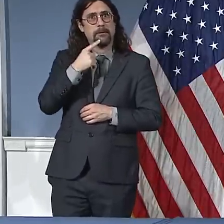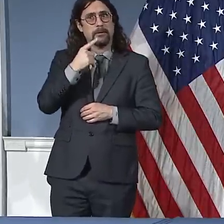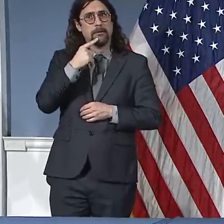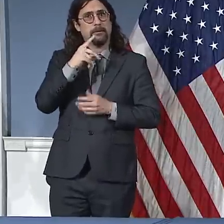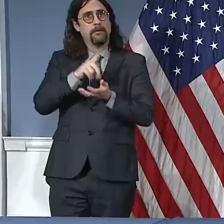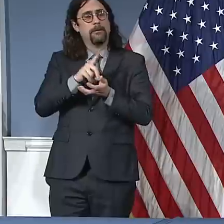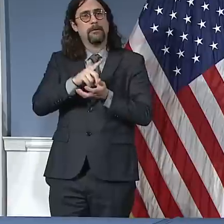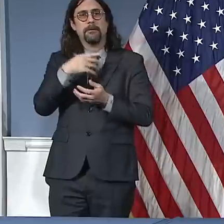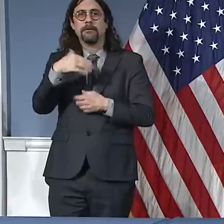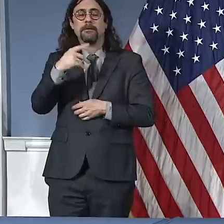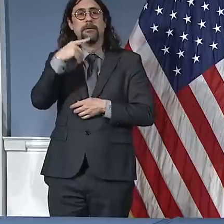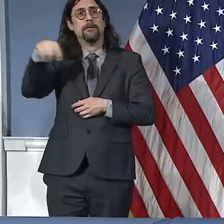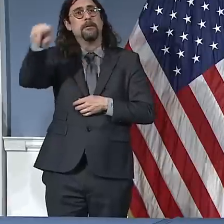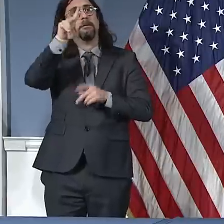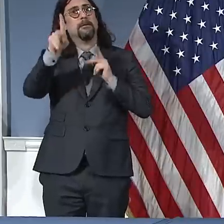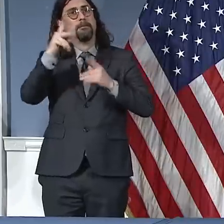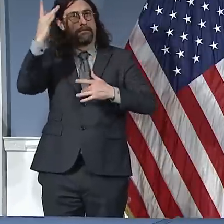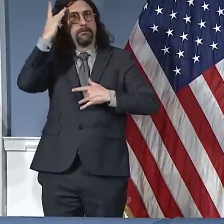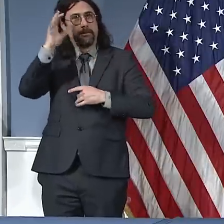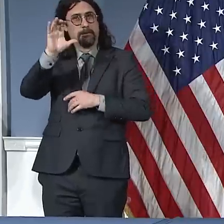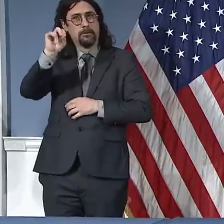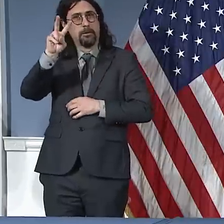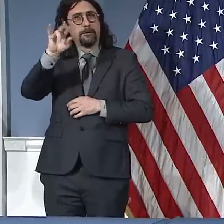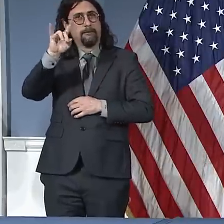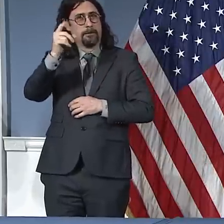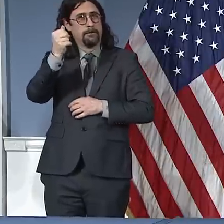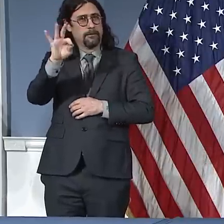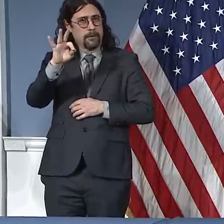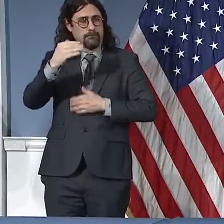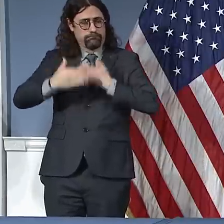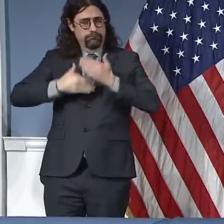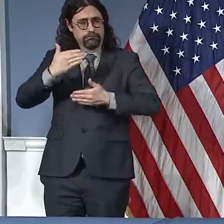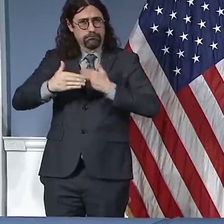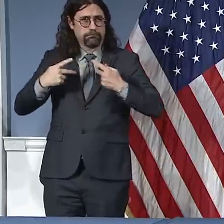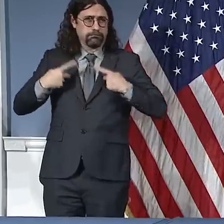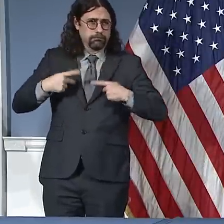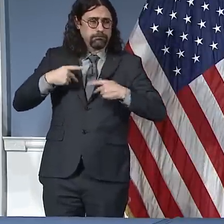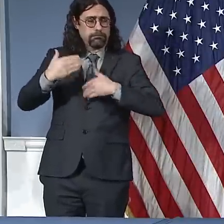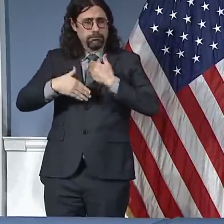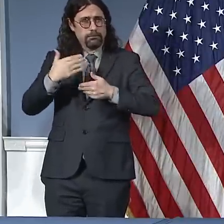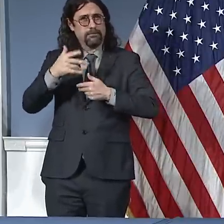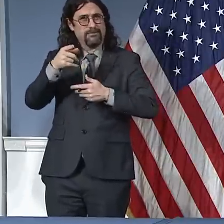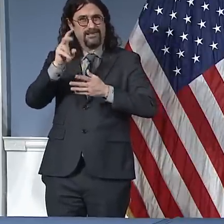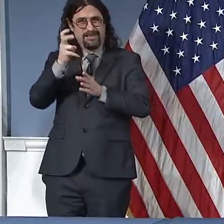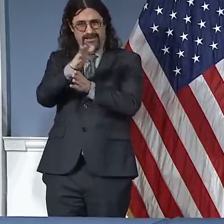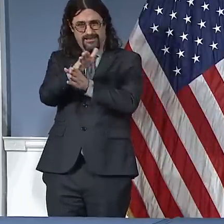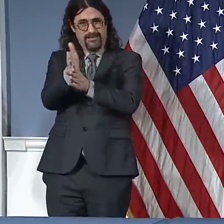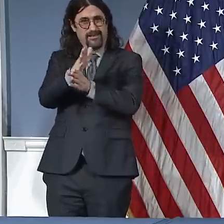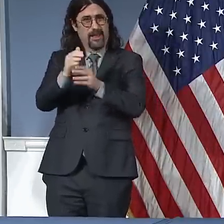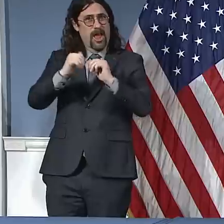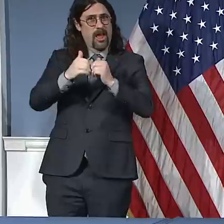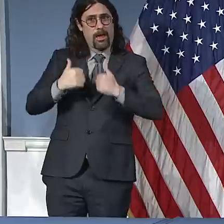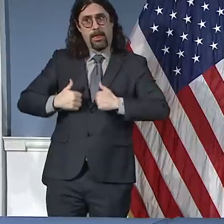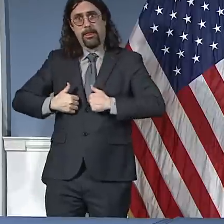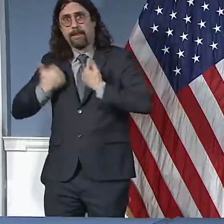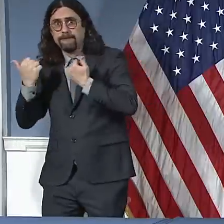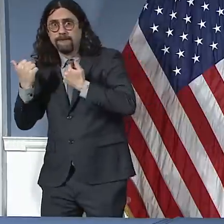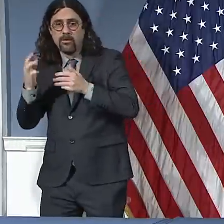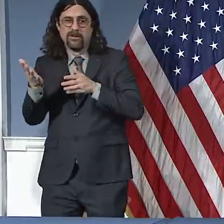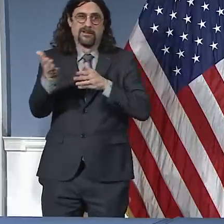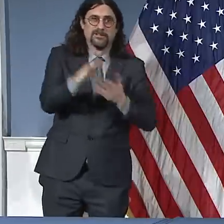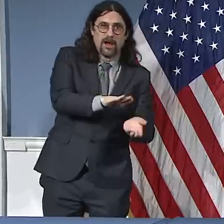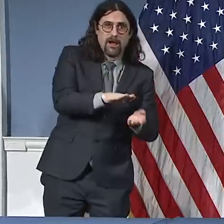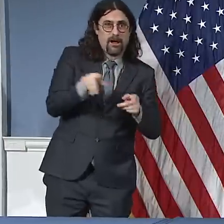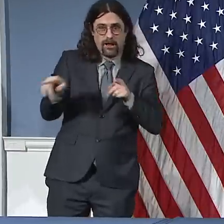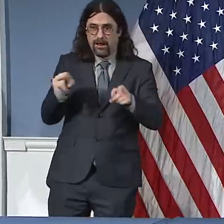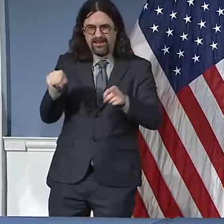of New Yorkers. A ventilator, and the doctors from Kings County Hospital made this so clear today, if a ventilator is available for a patient